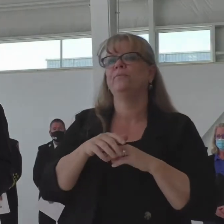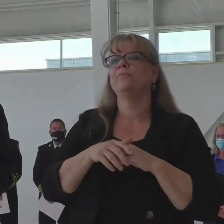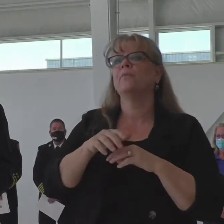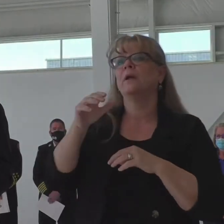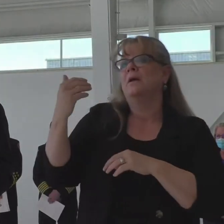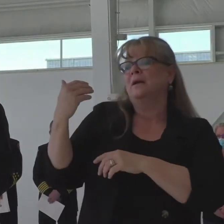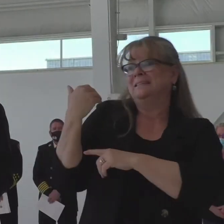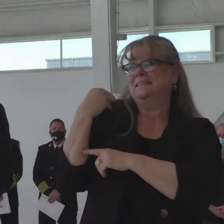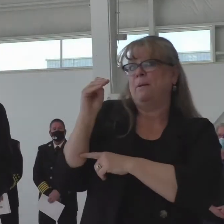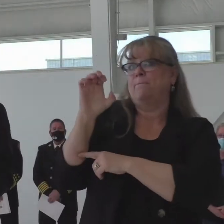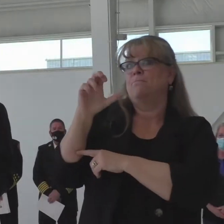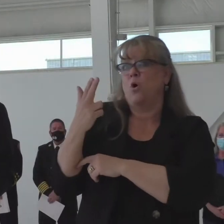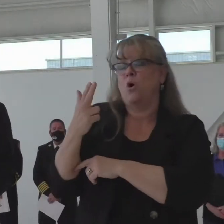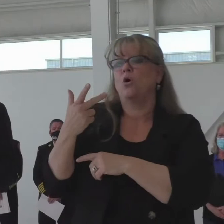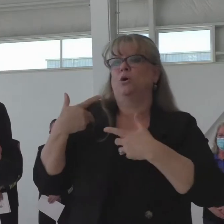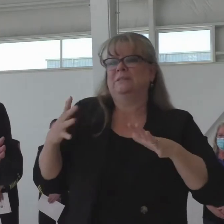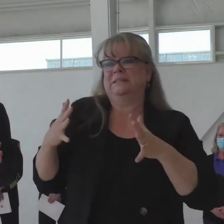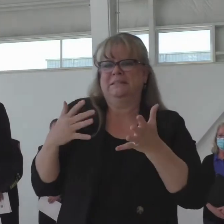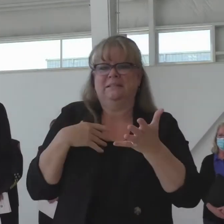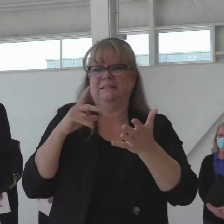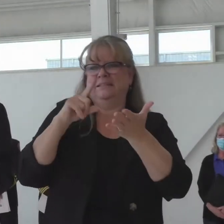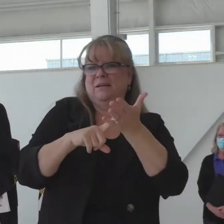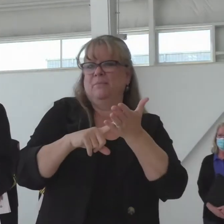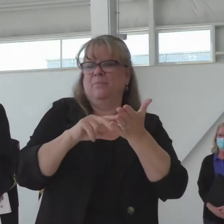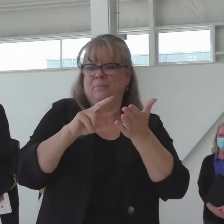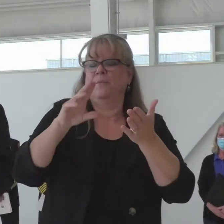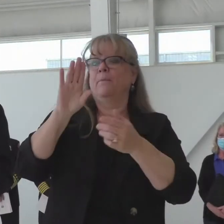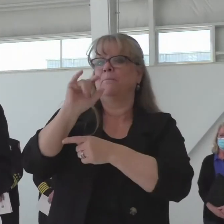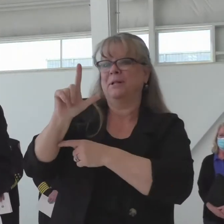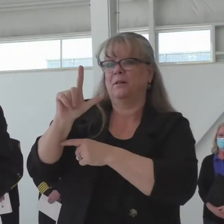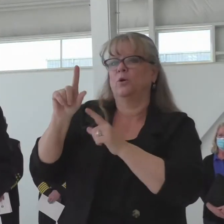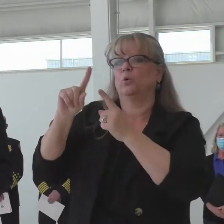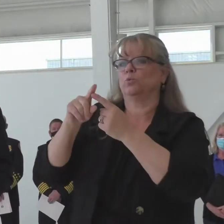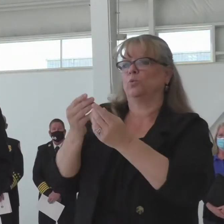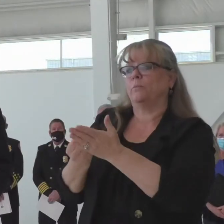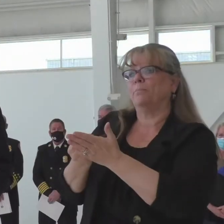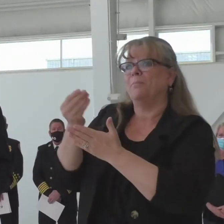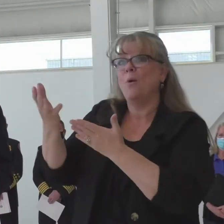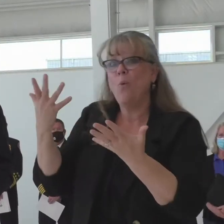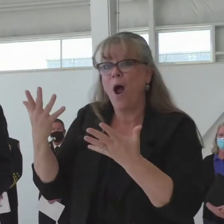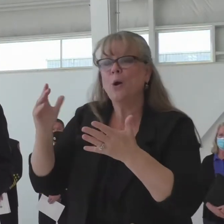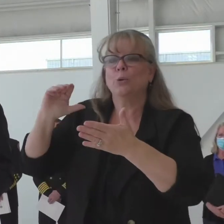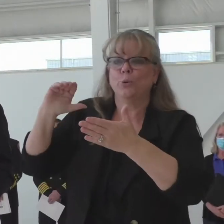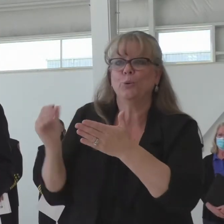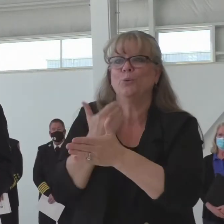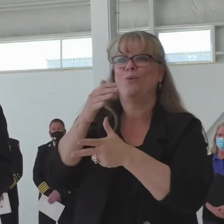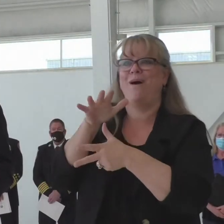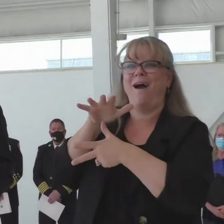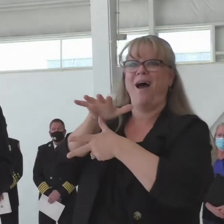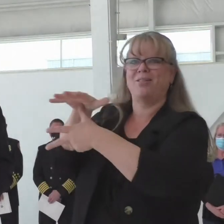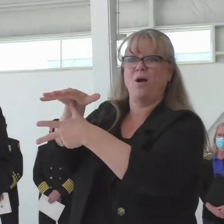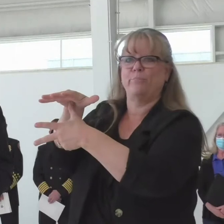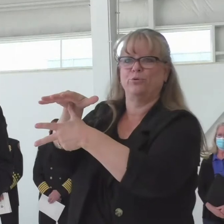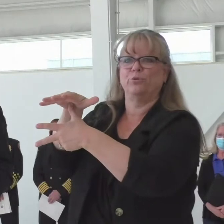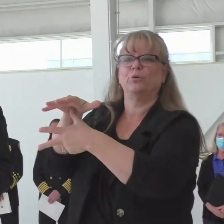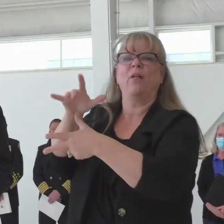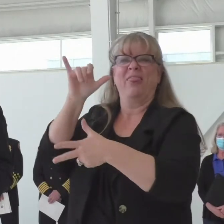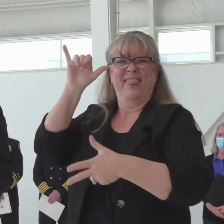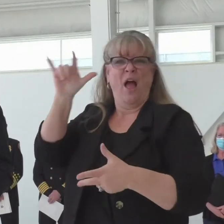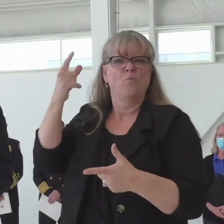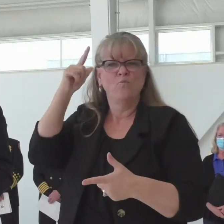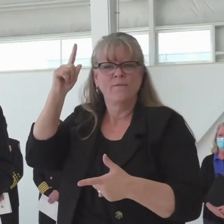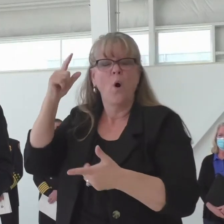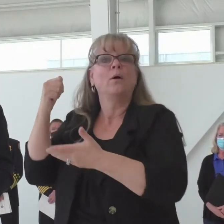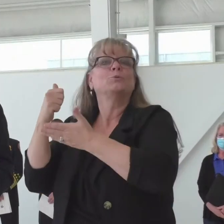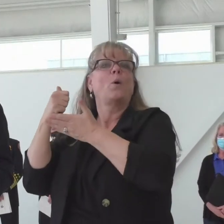Wildfire Management Response Bill. It enables Colorado to purchase a new Firehawk helicopter that will quickly respond and put fires out before they